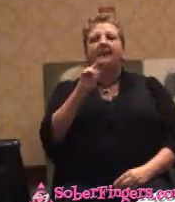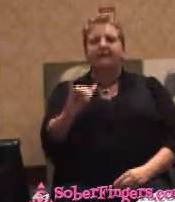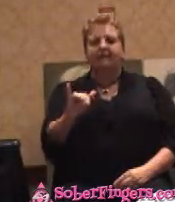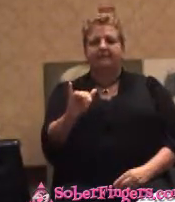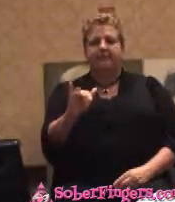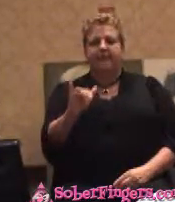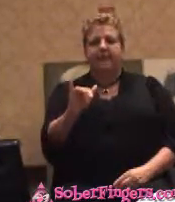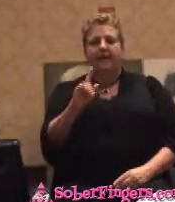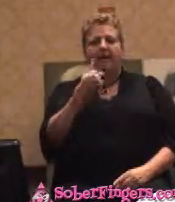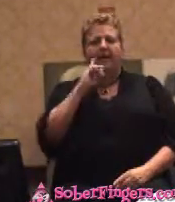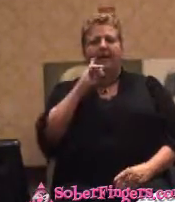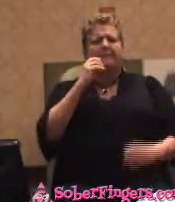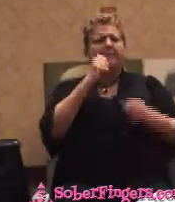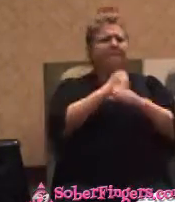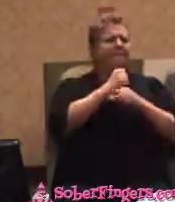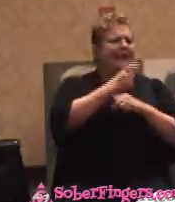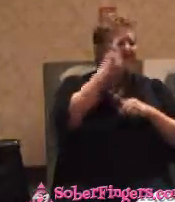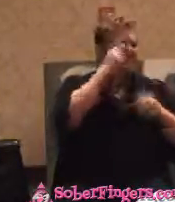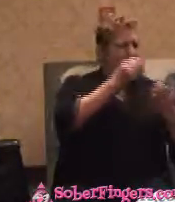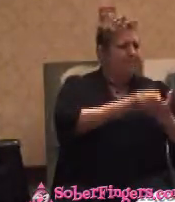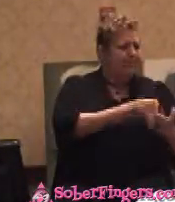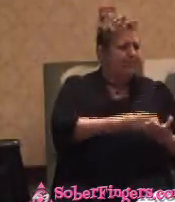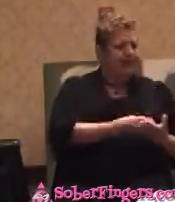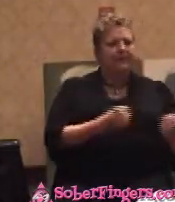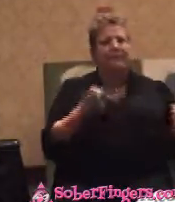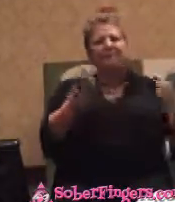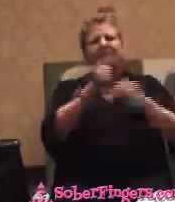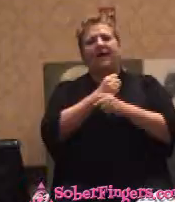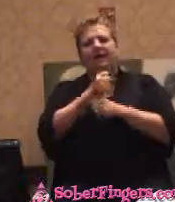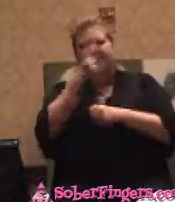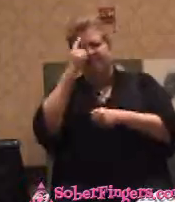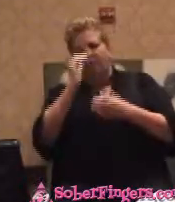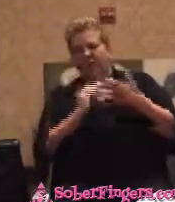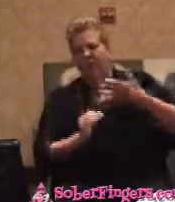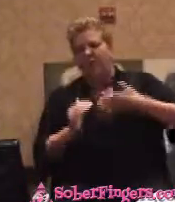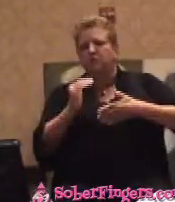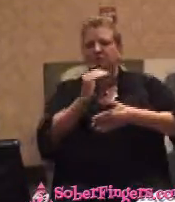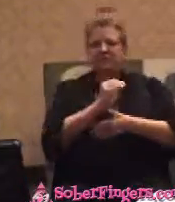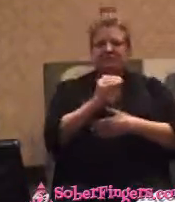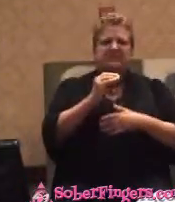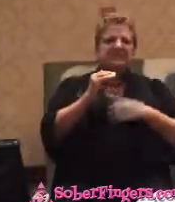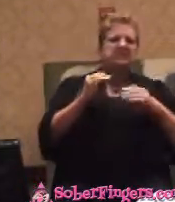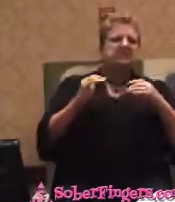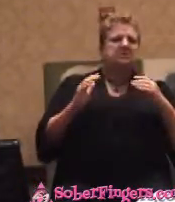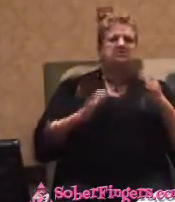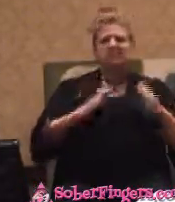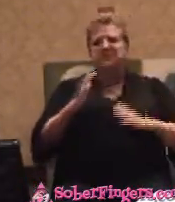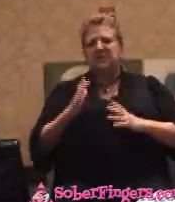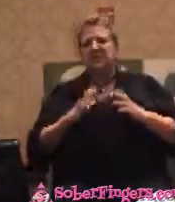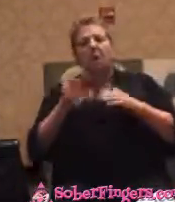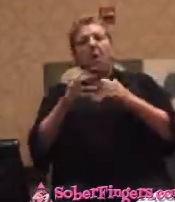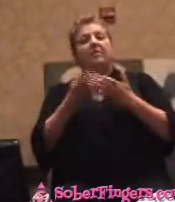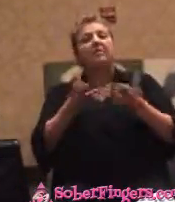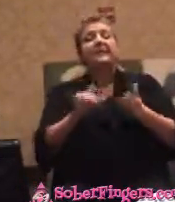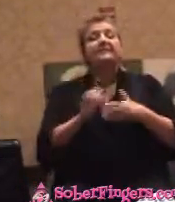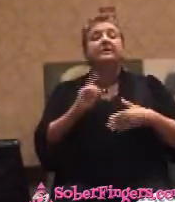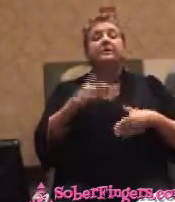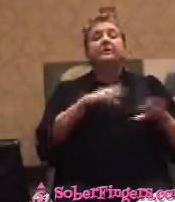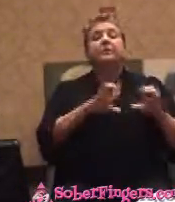I'd been fighting for money. I'd been fighting for promotion, status, prestige, all the things that we do in this world. Looking